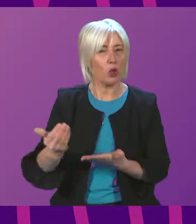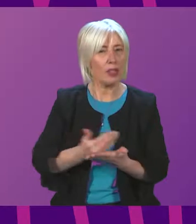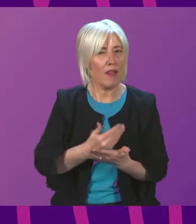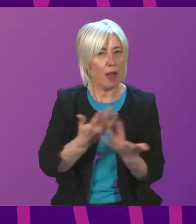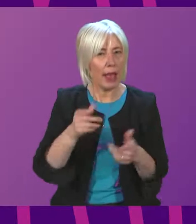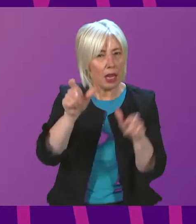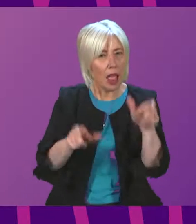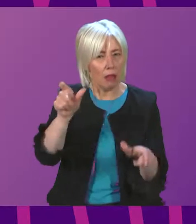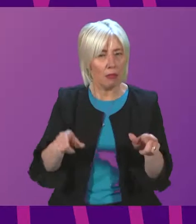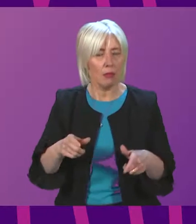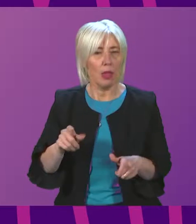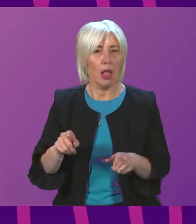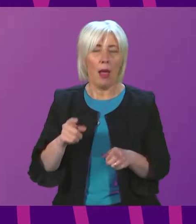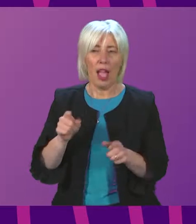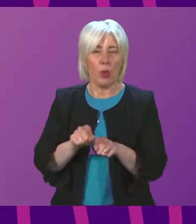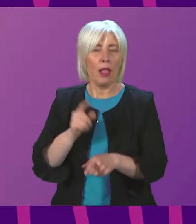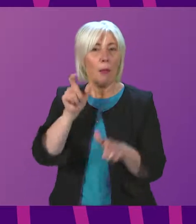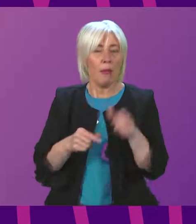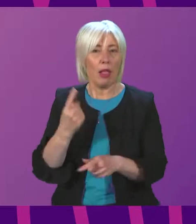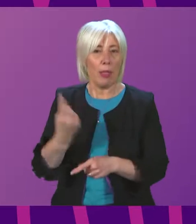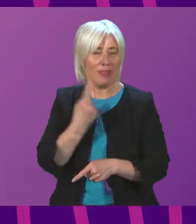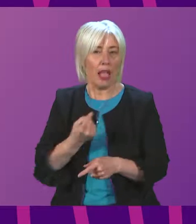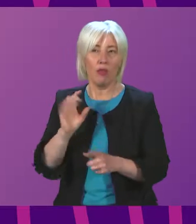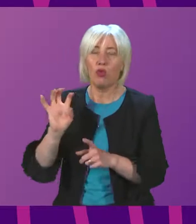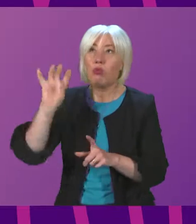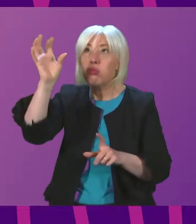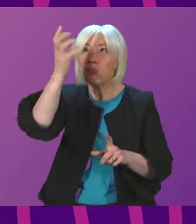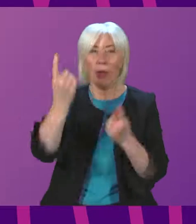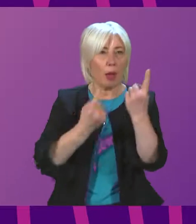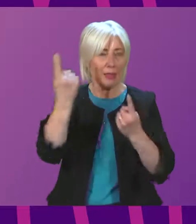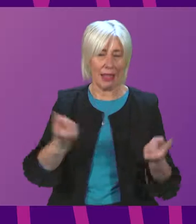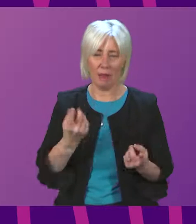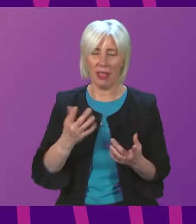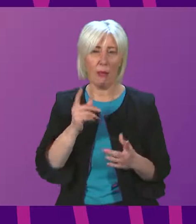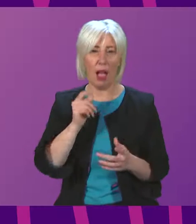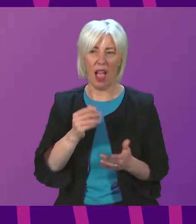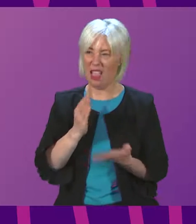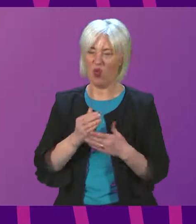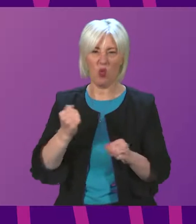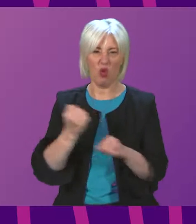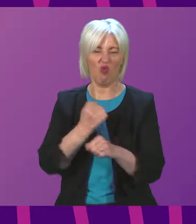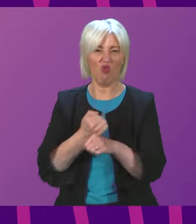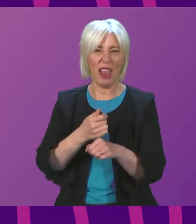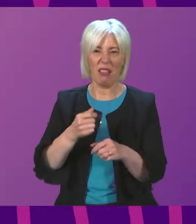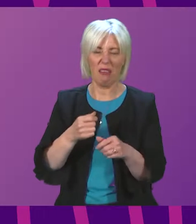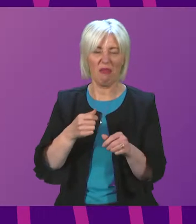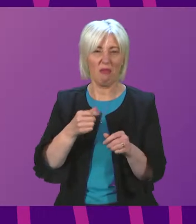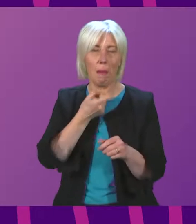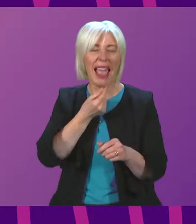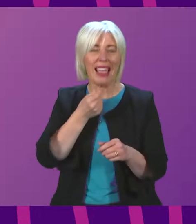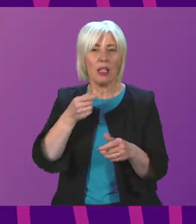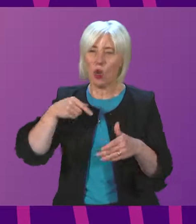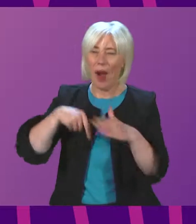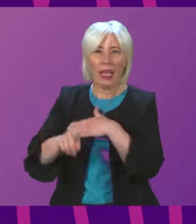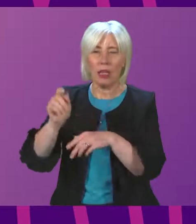And for those unable to install themselves, given the current number of installers who are unevenly spread across Scotland, and how long does it anticipate it will take to install